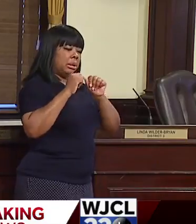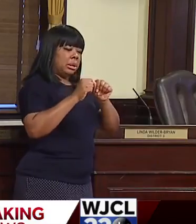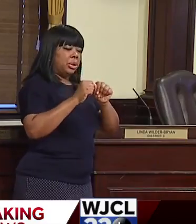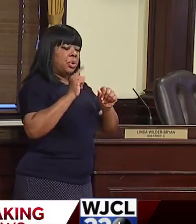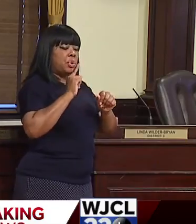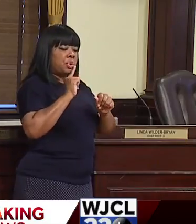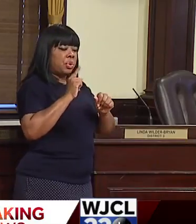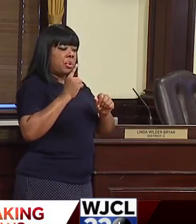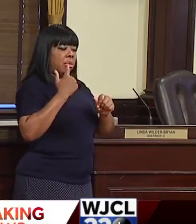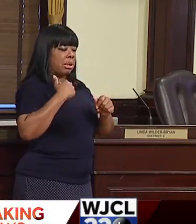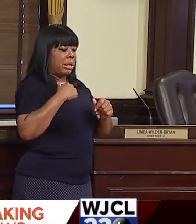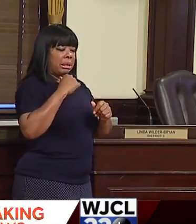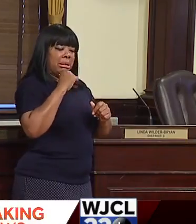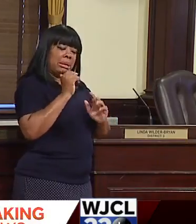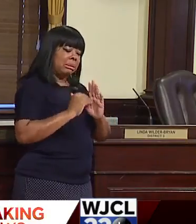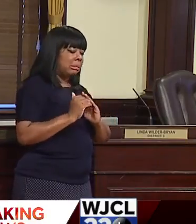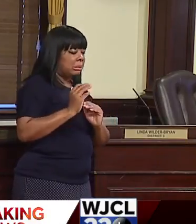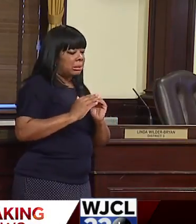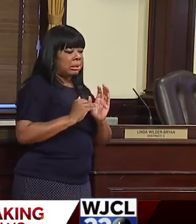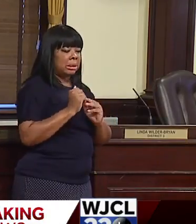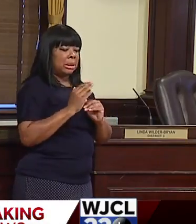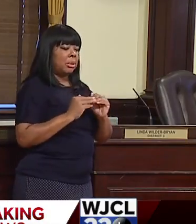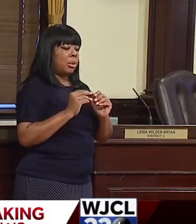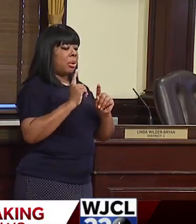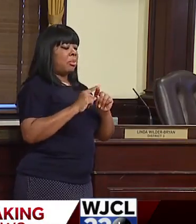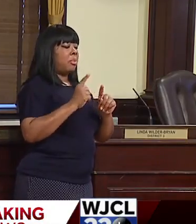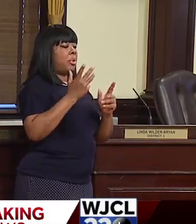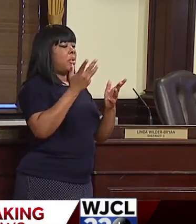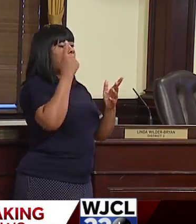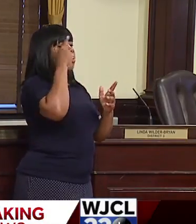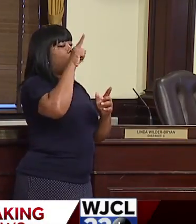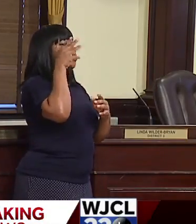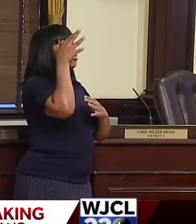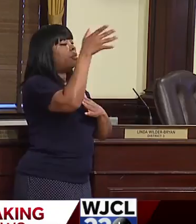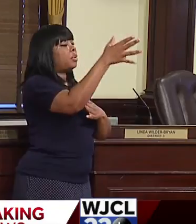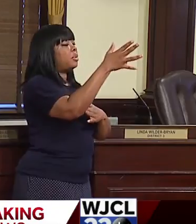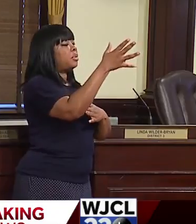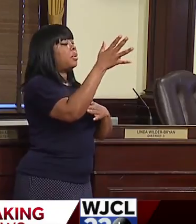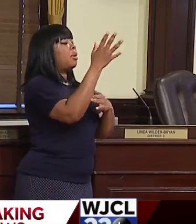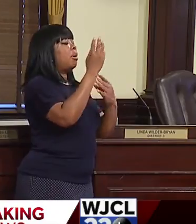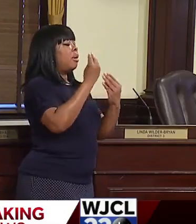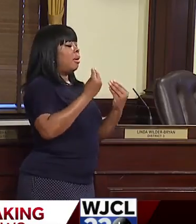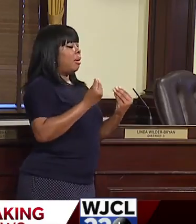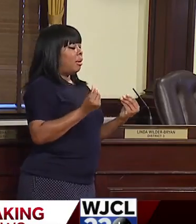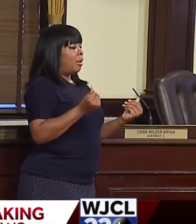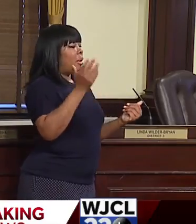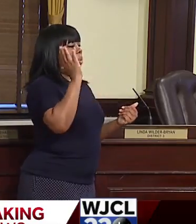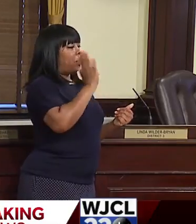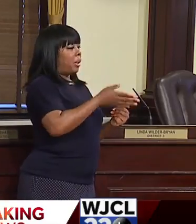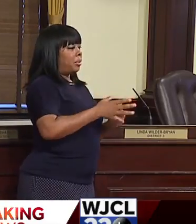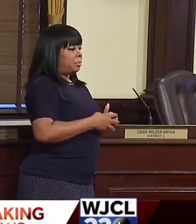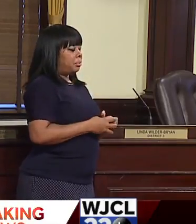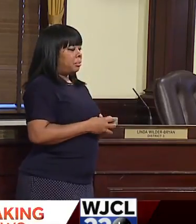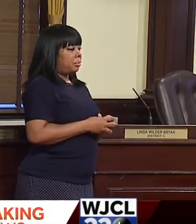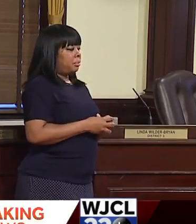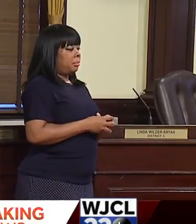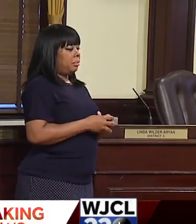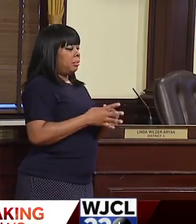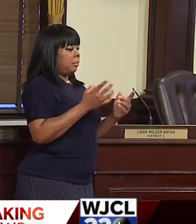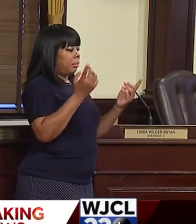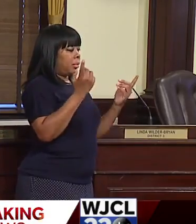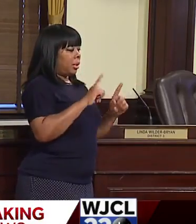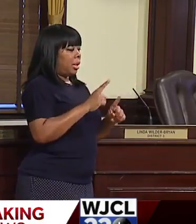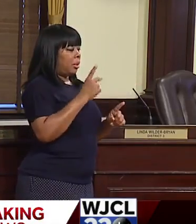discomfort for long term viability. Um, if we do those things, we're going to be able to look